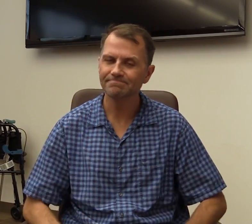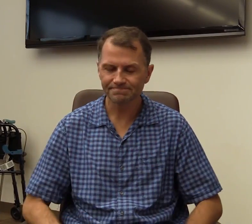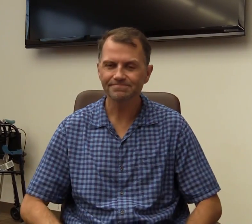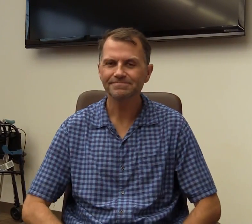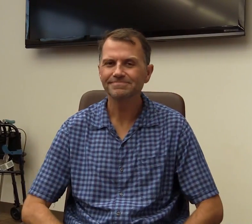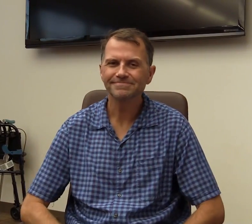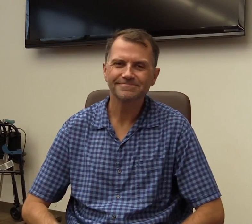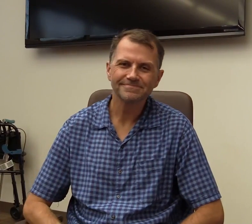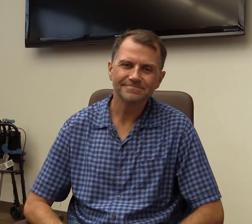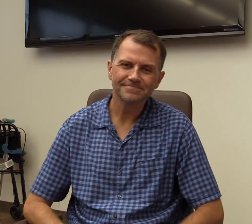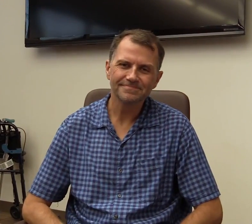Thank you very much.